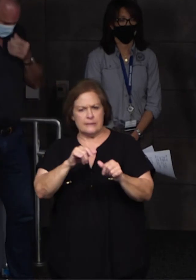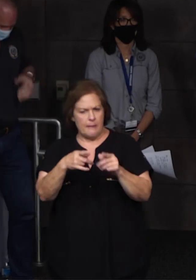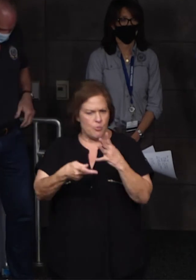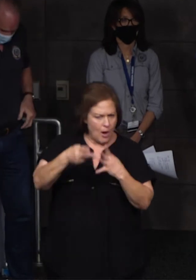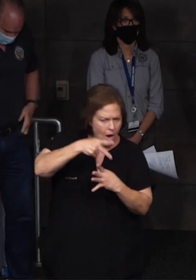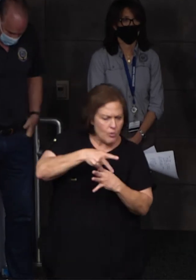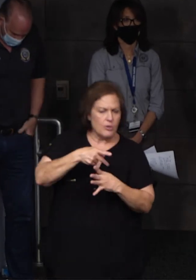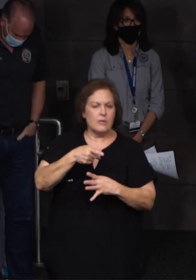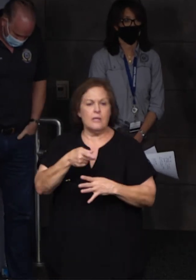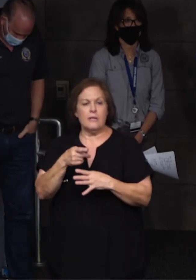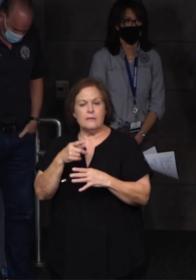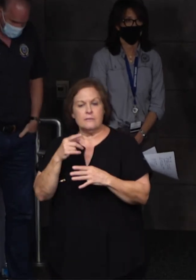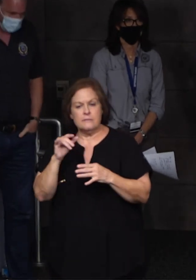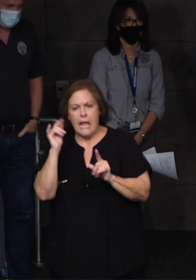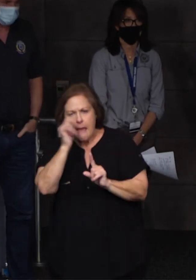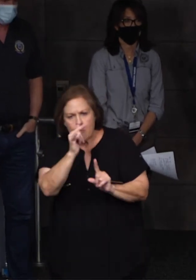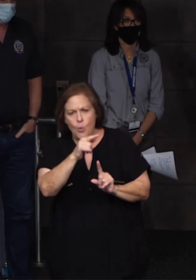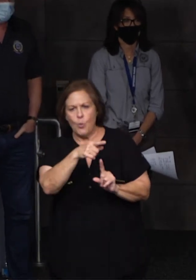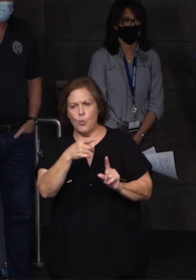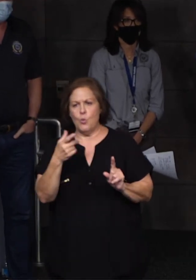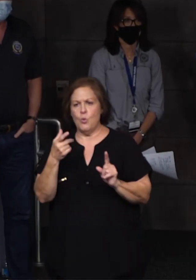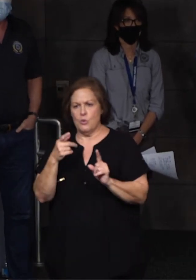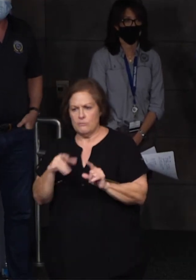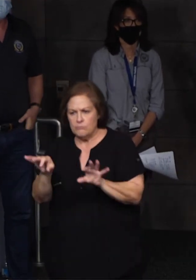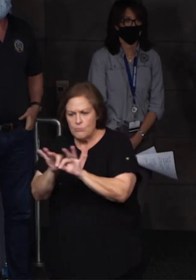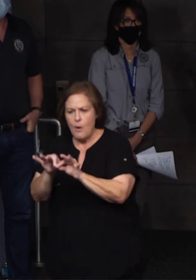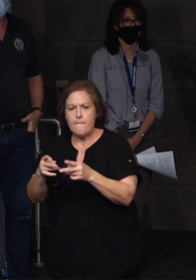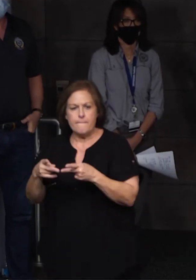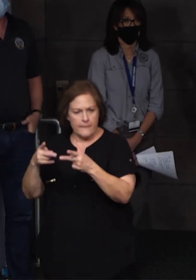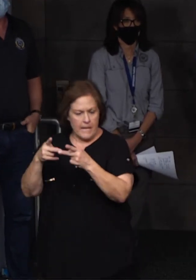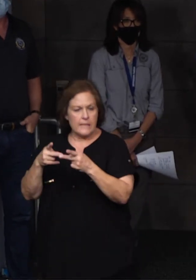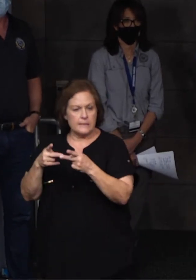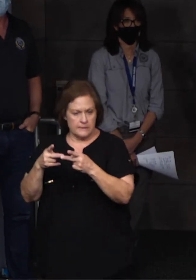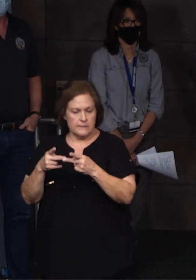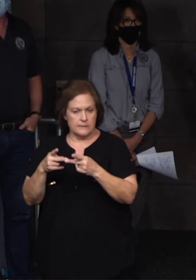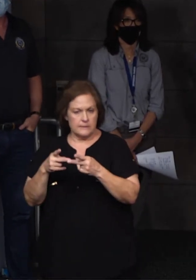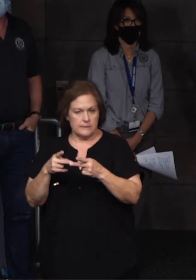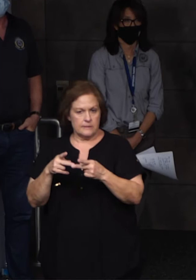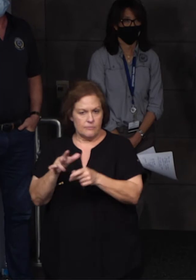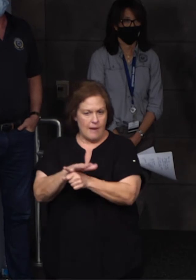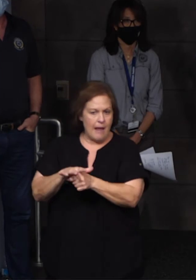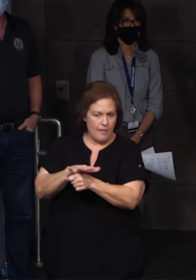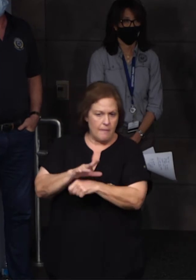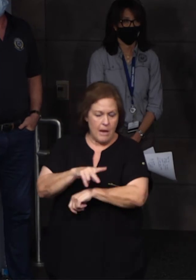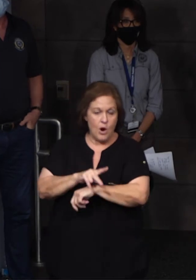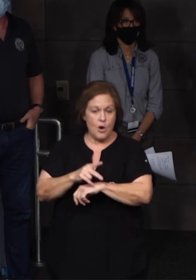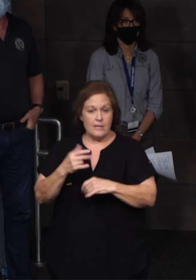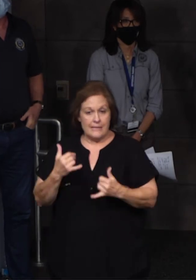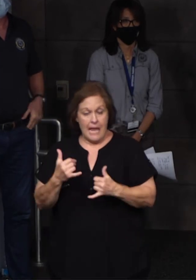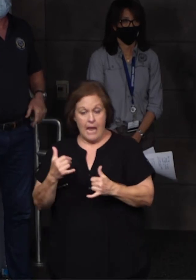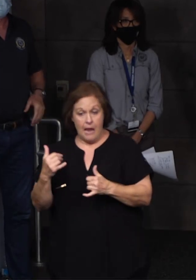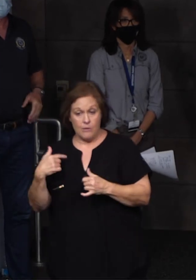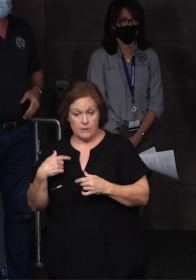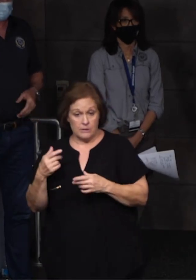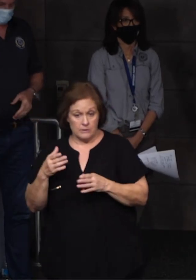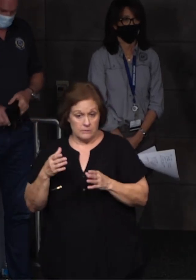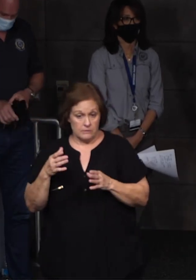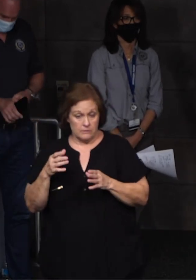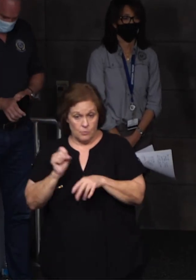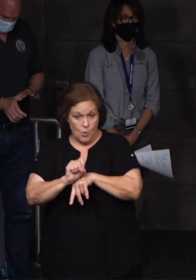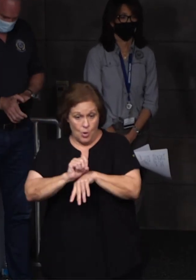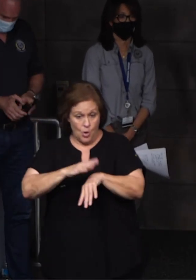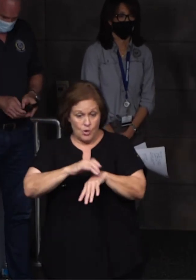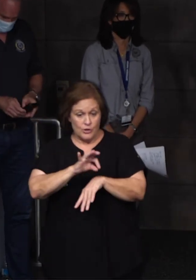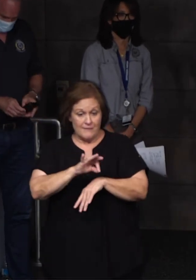facilities such as airports and other critical facilities across the parish. We've worked our way down Jefferson Highway to the